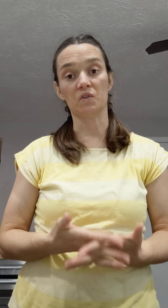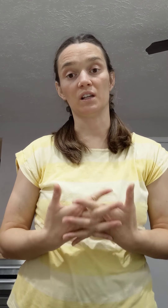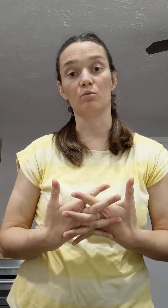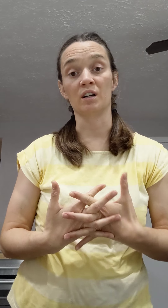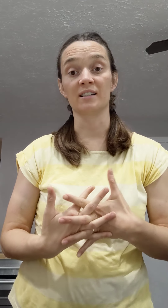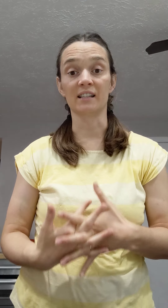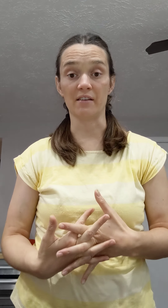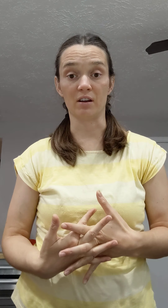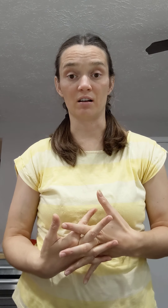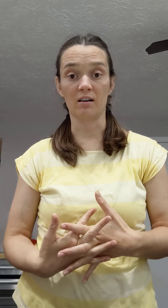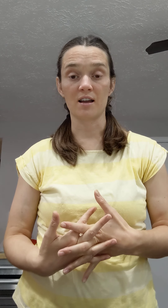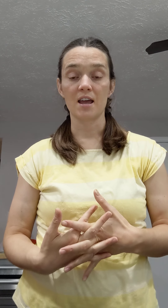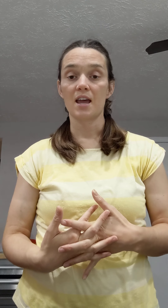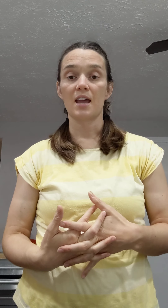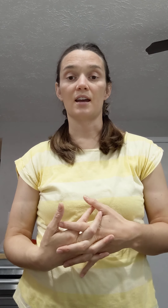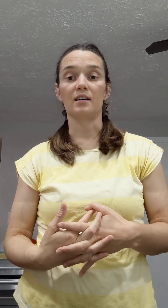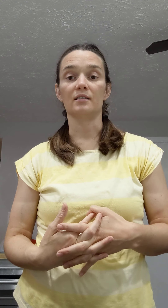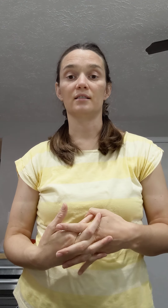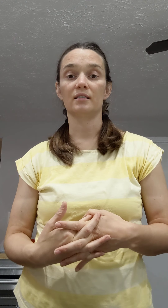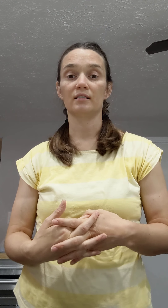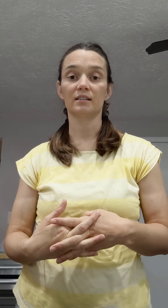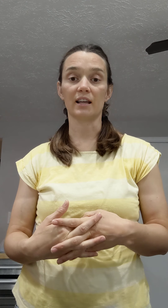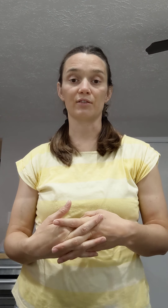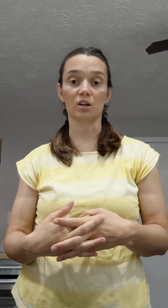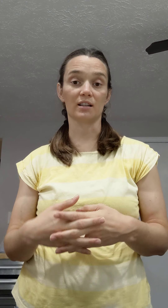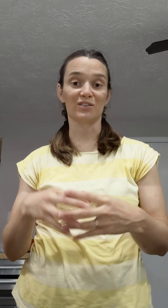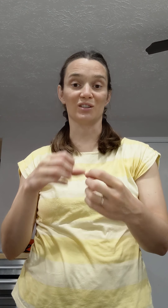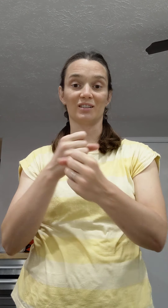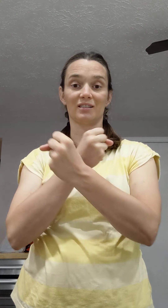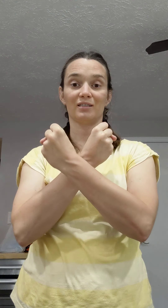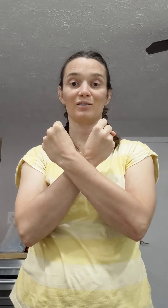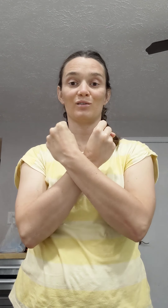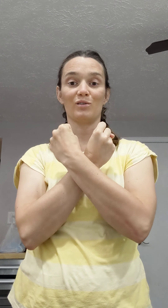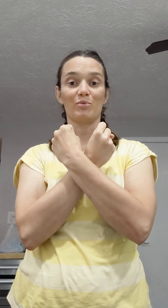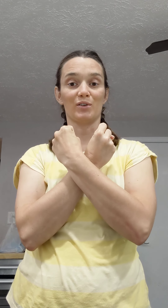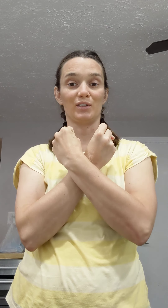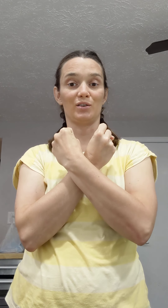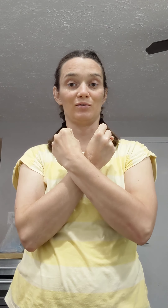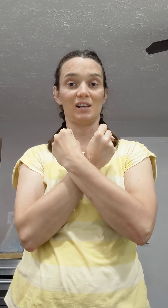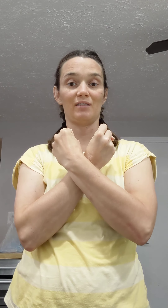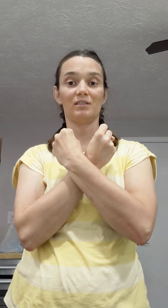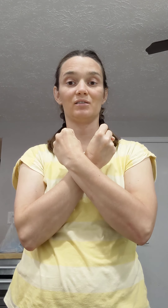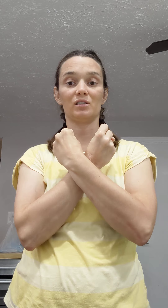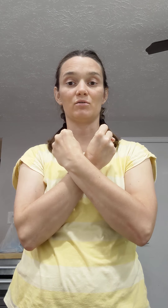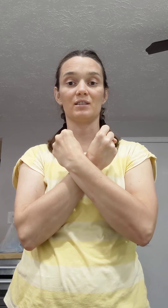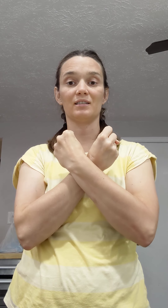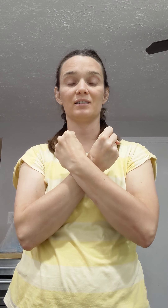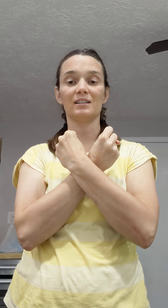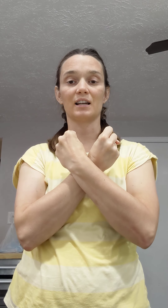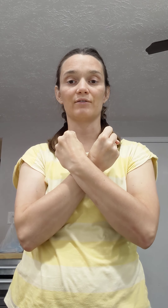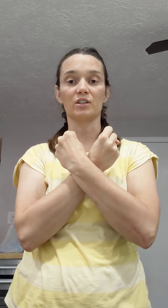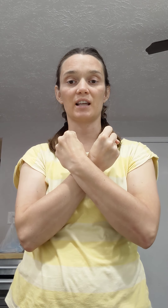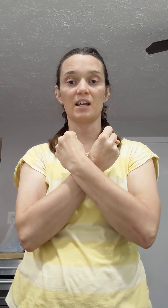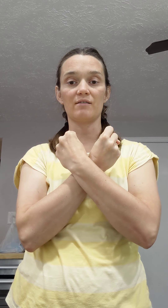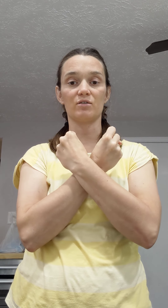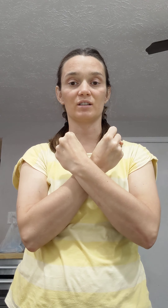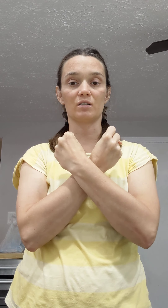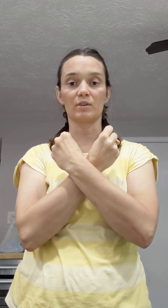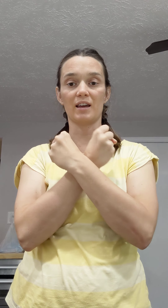using the word savior and savior is just the person who saves. So this is the sign for save. You start with